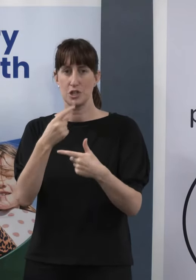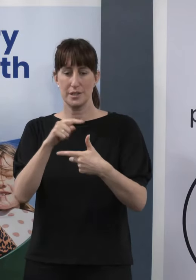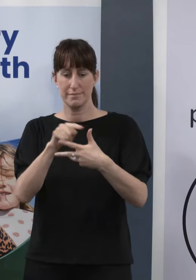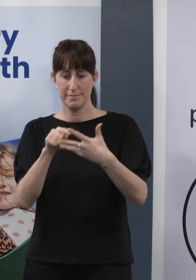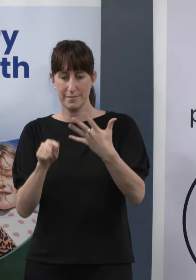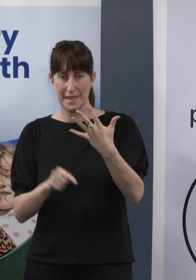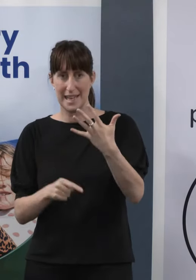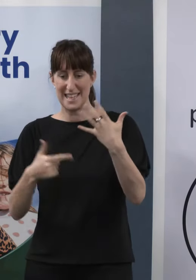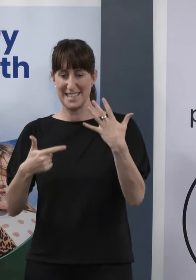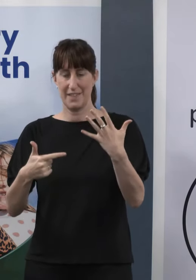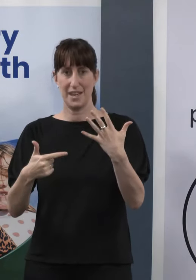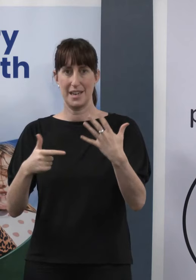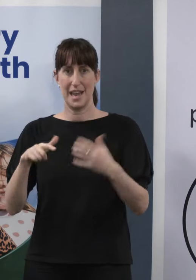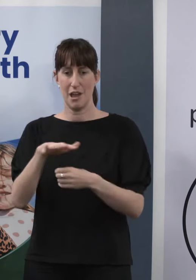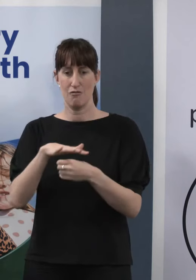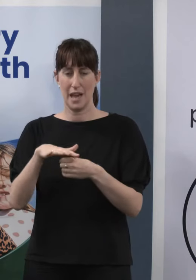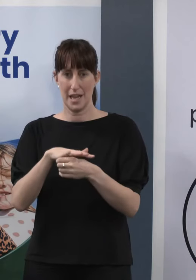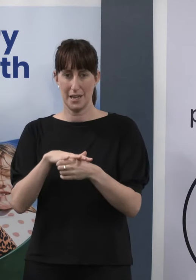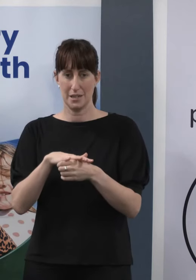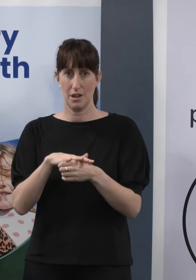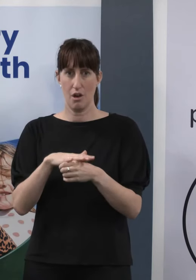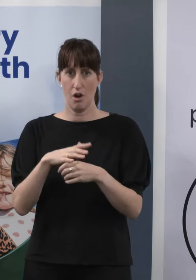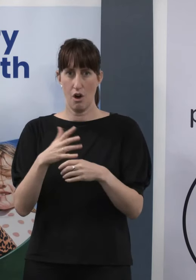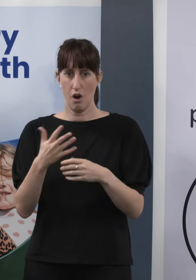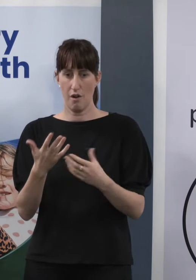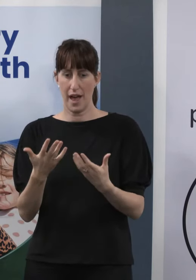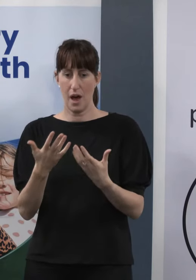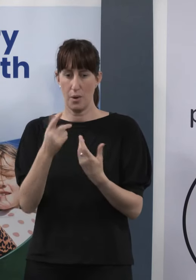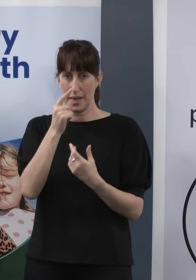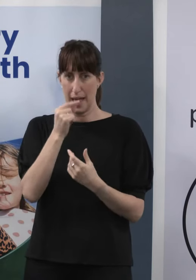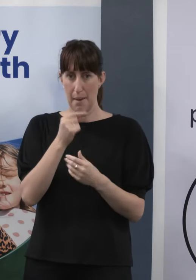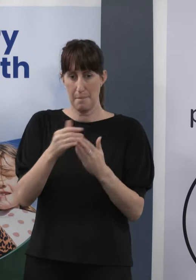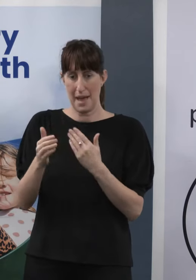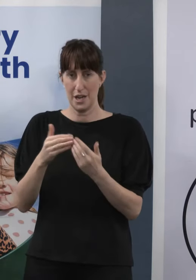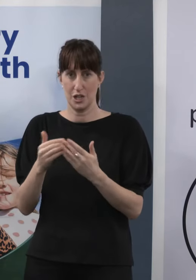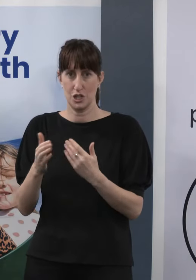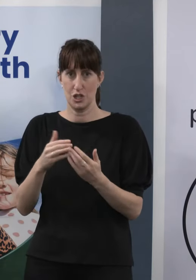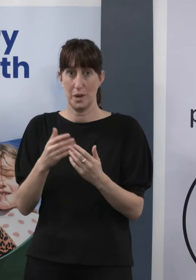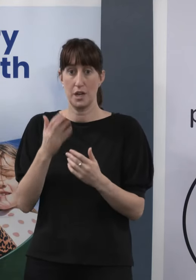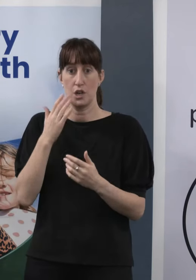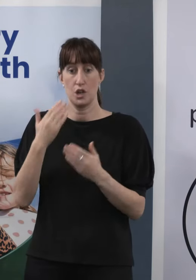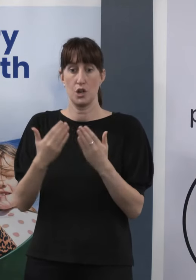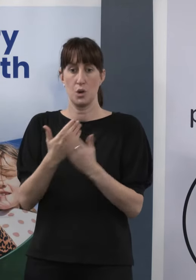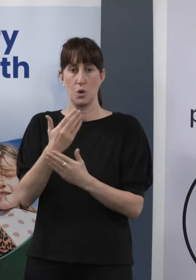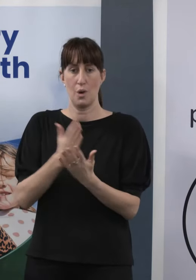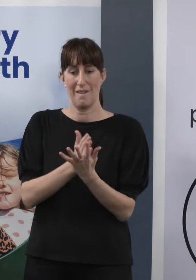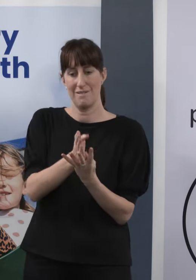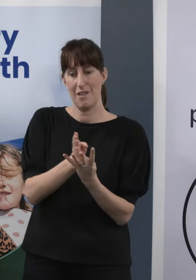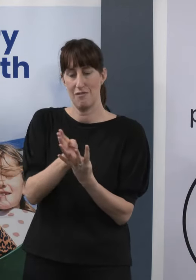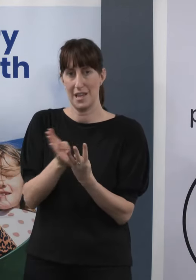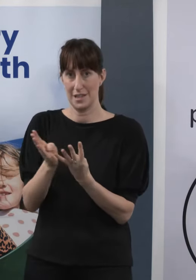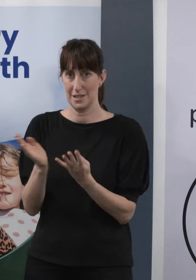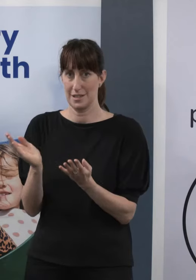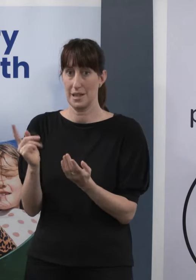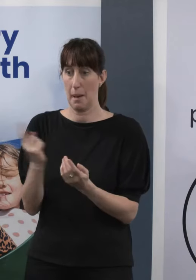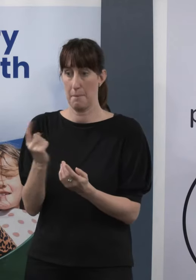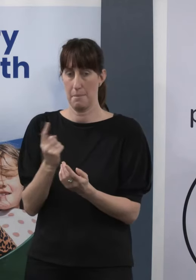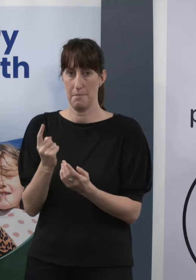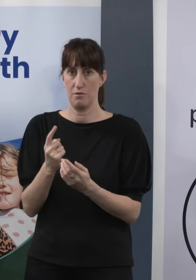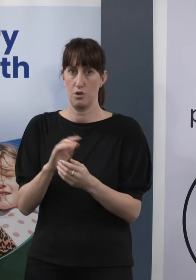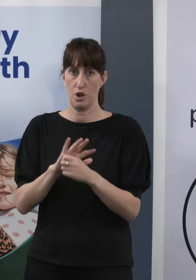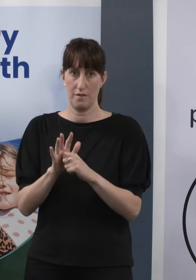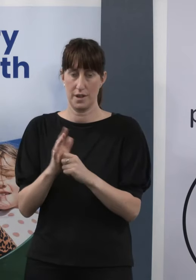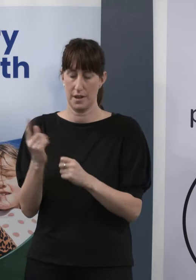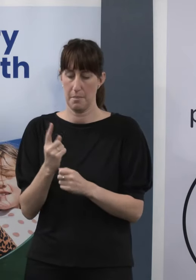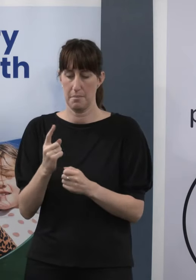up surveillance, particularly for new variants when they arrive here in New Zealand. One of the key tools that we use, and here we're working very